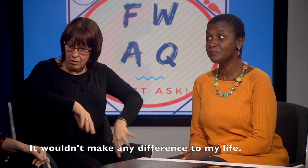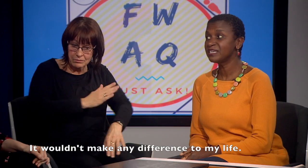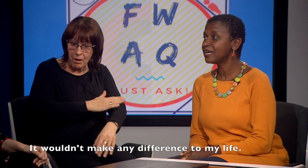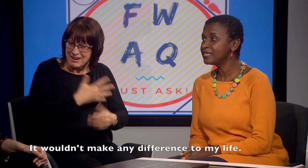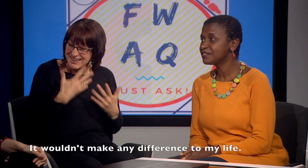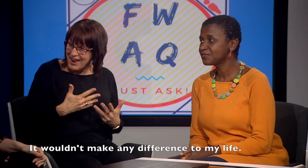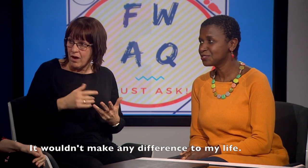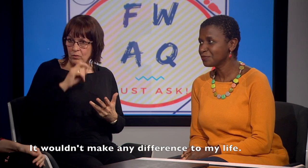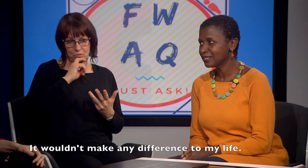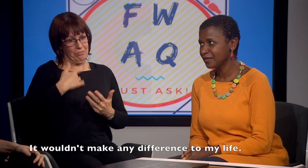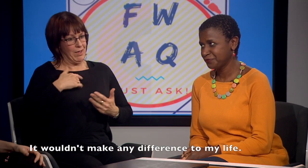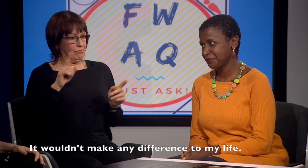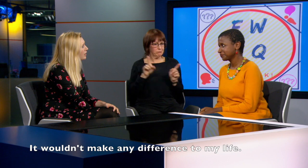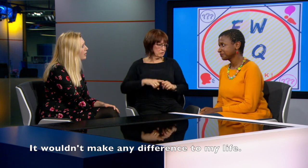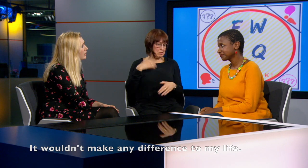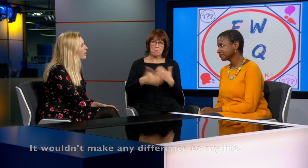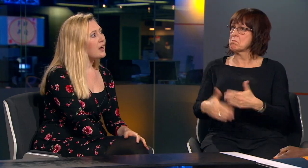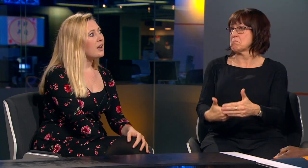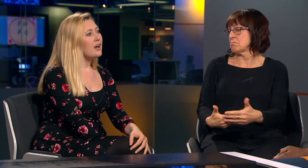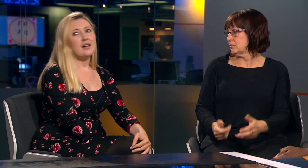it, it wouldn't make any difference to my life.